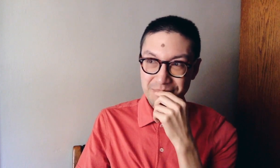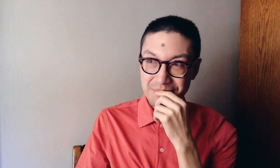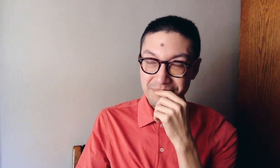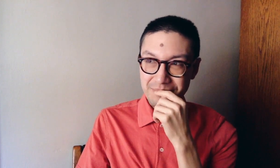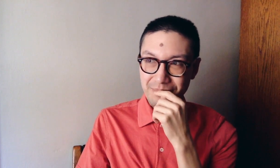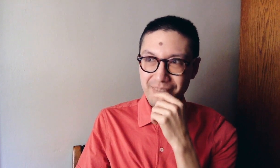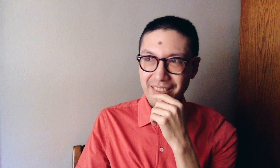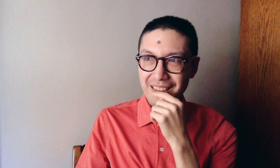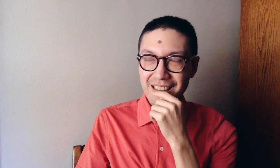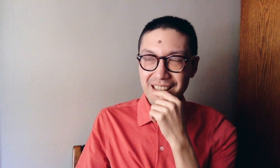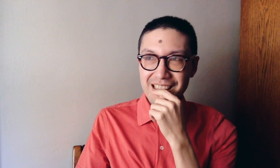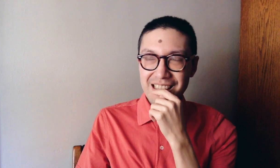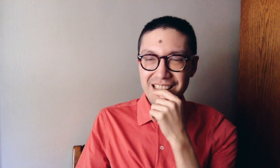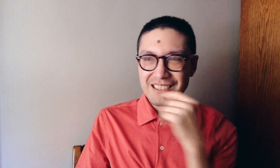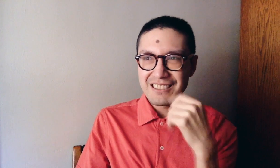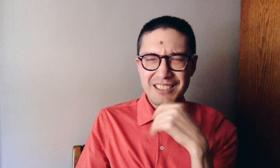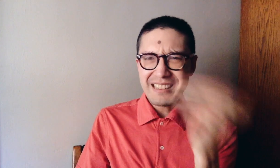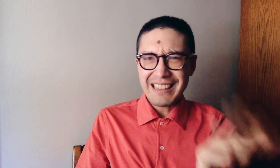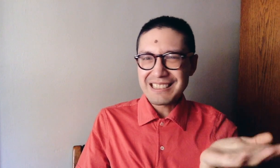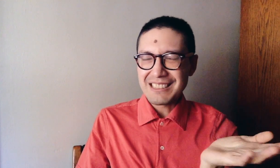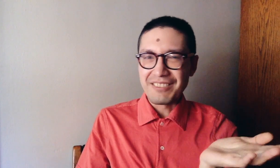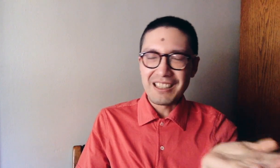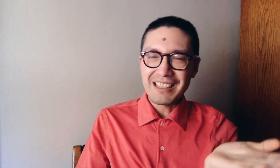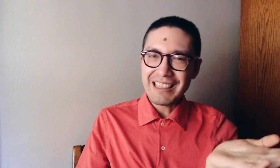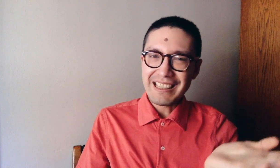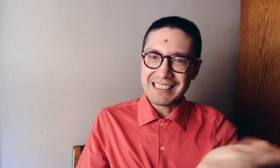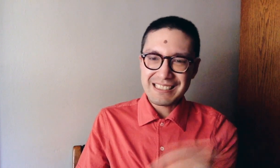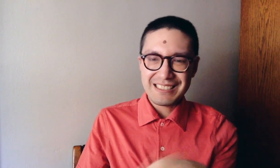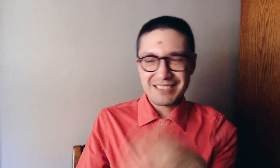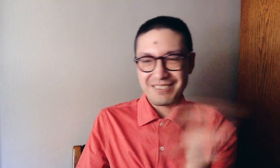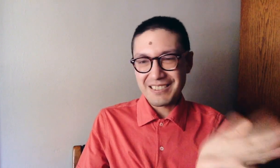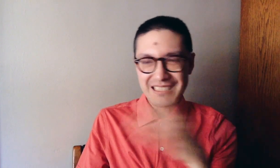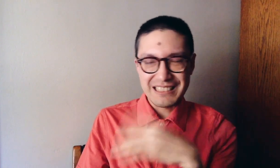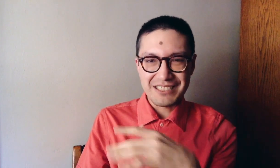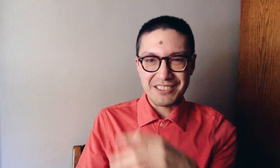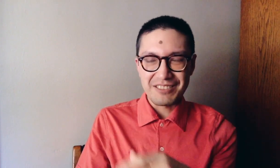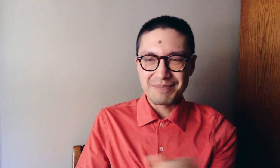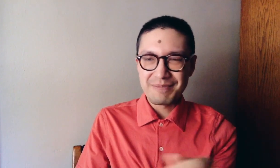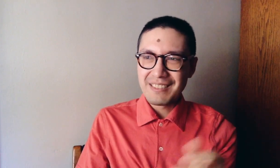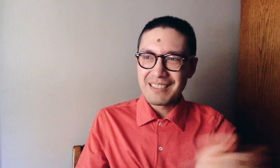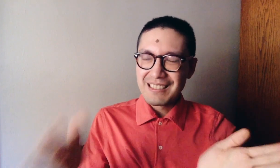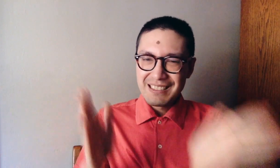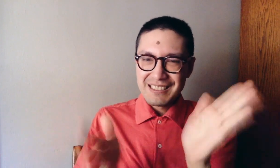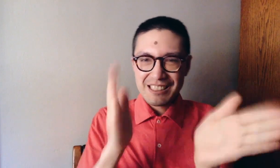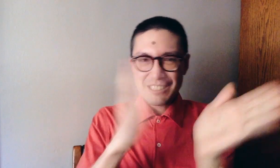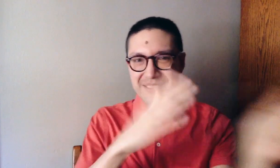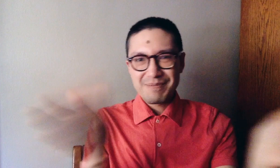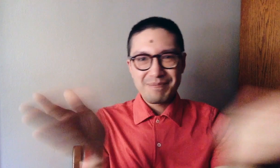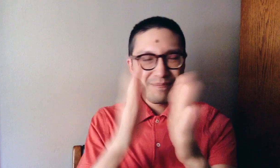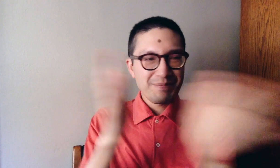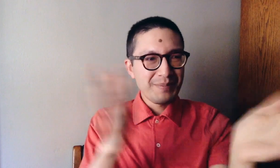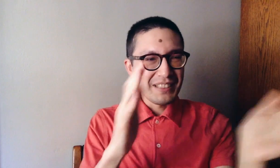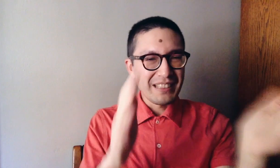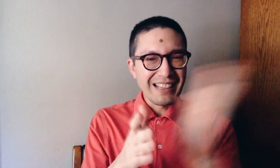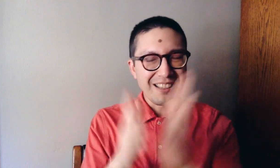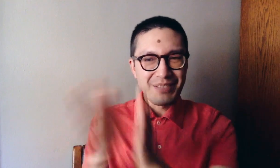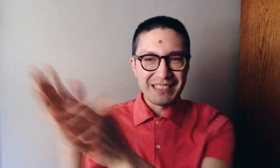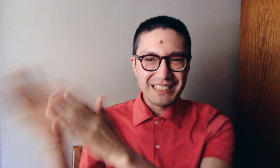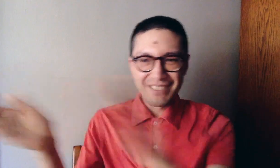I'll do that as a vlog, I guess. Well, I'll just sort of put together a bunch of